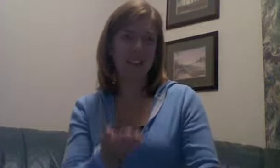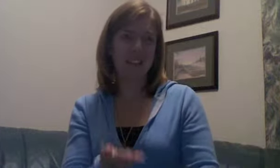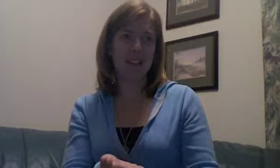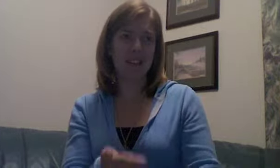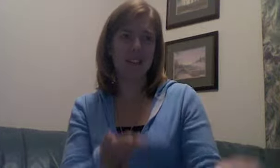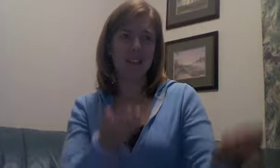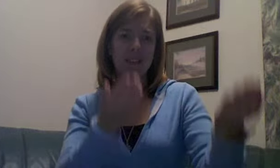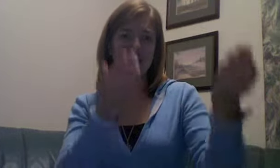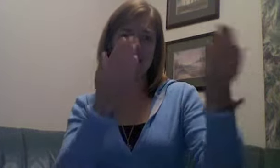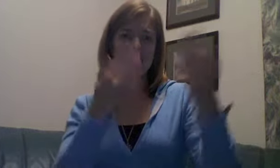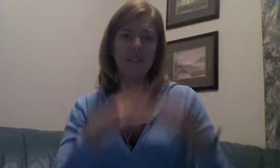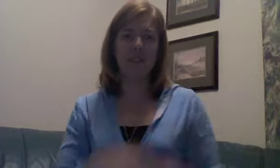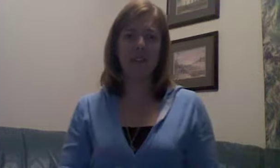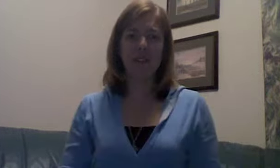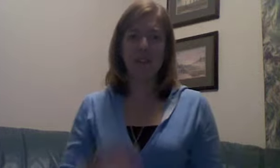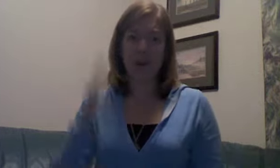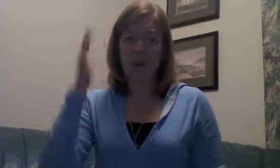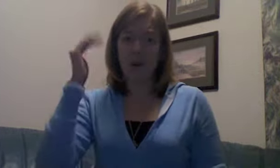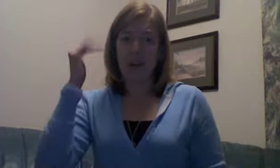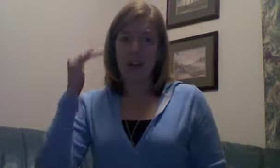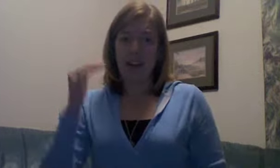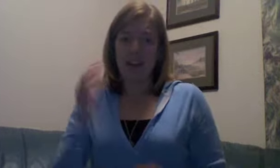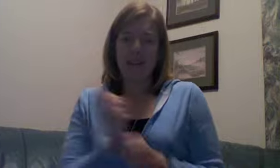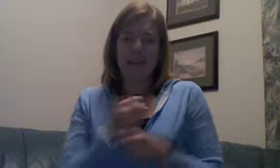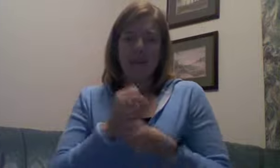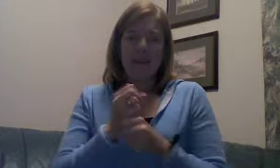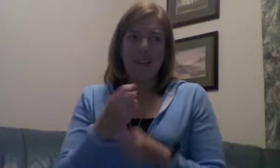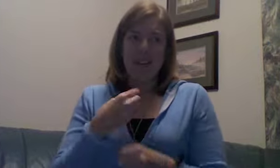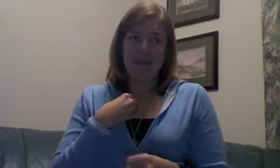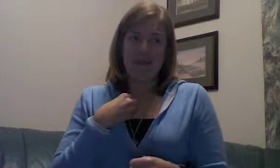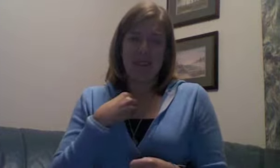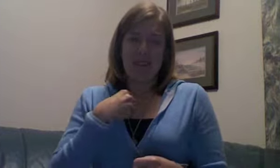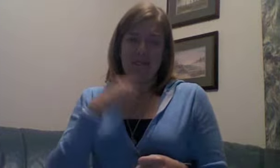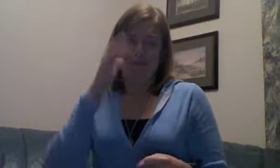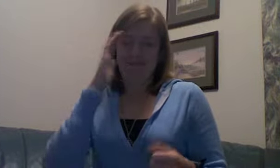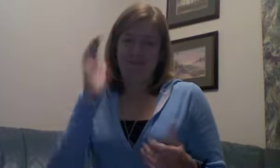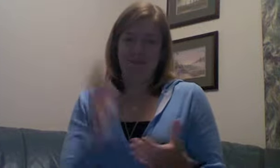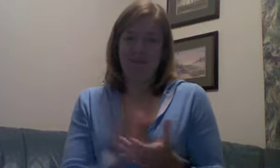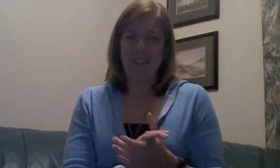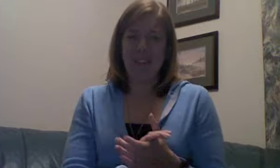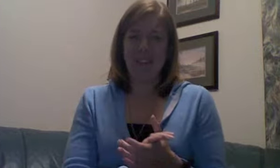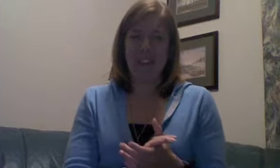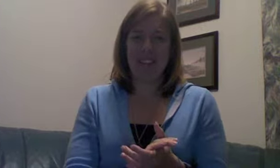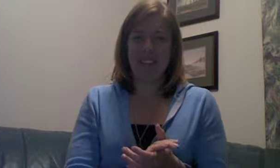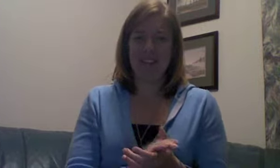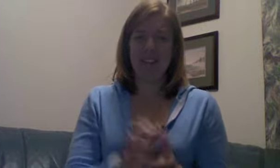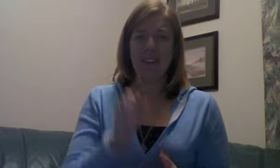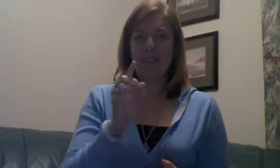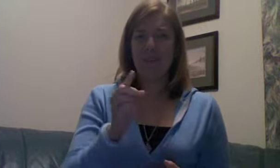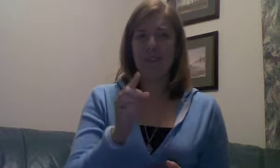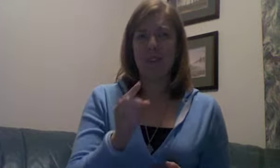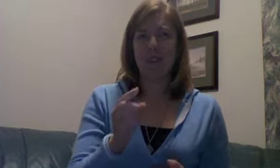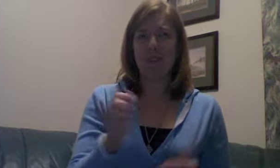goes to you, for making me believe that you